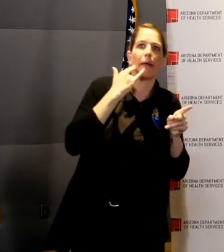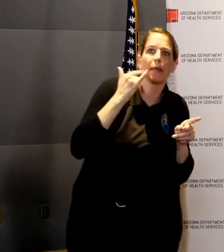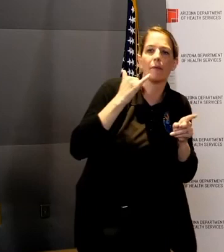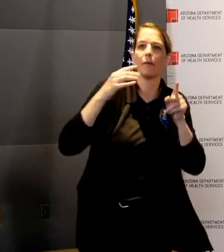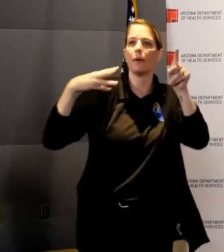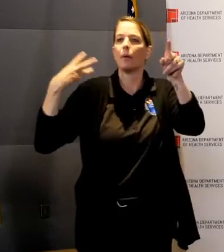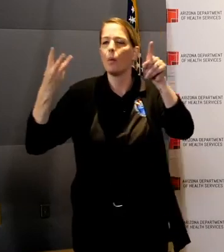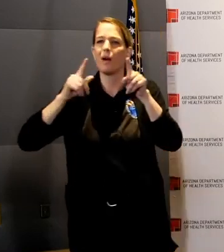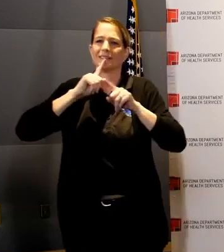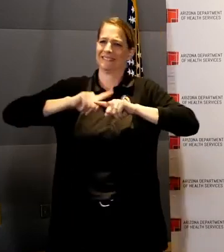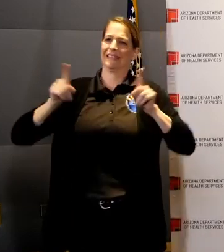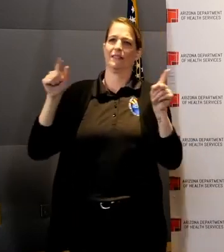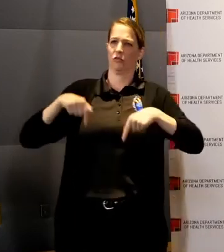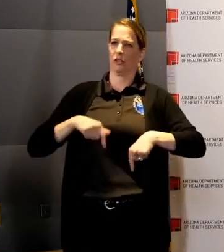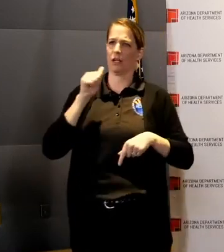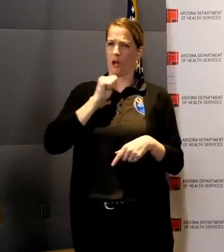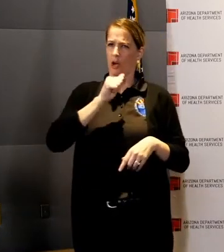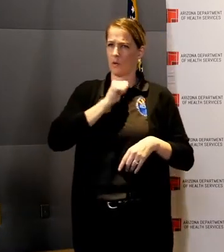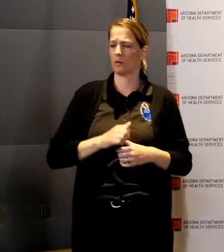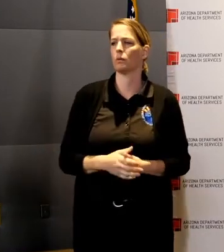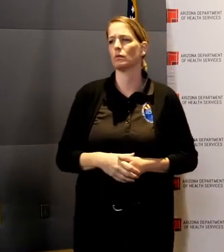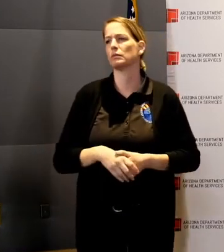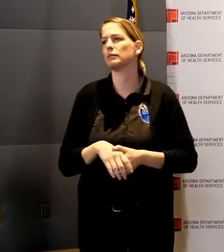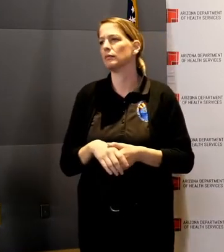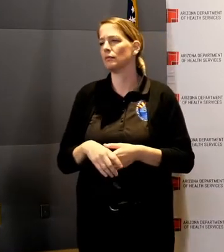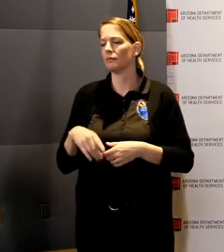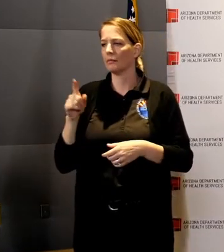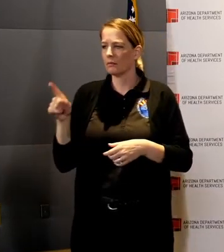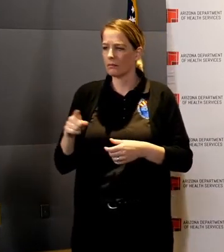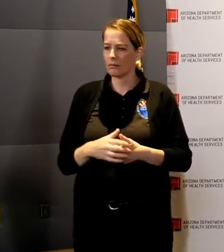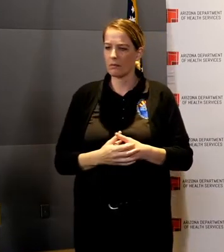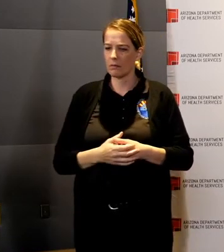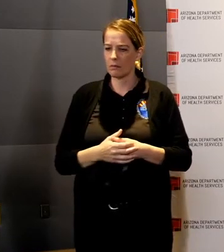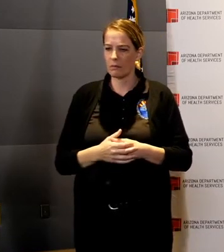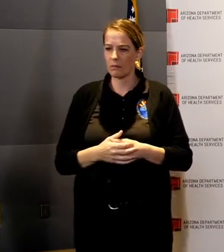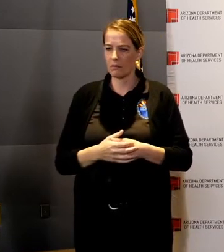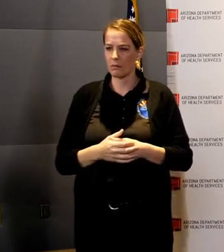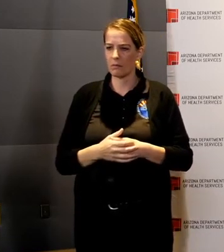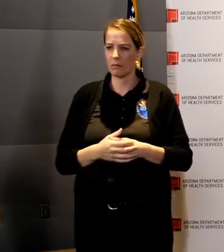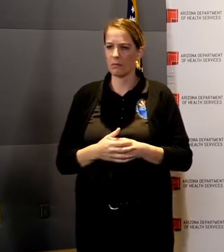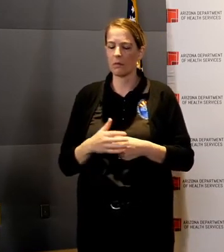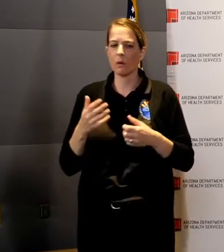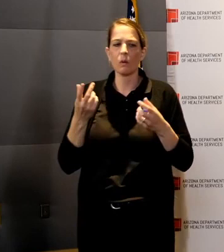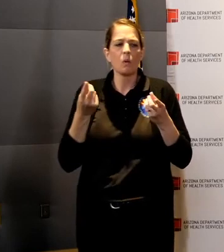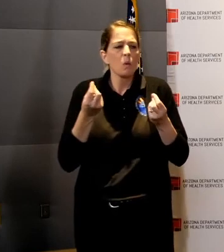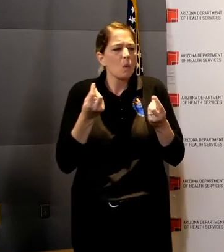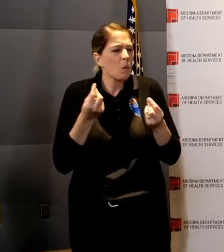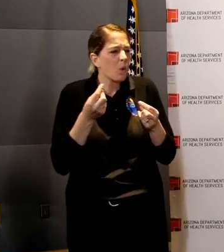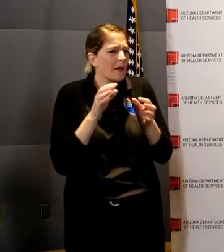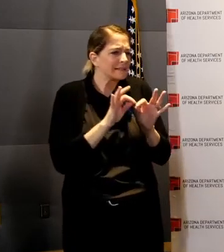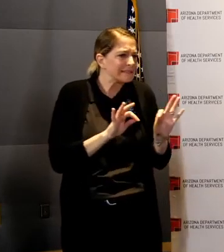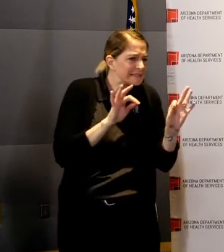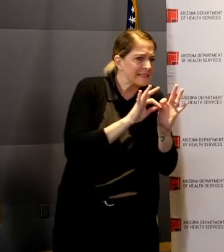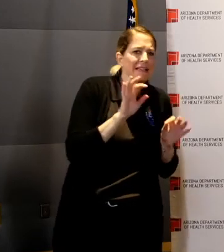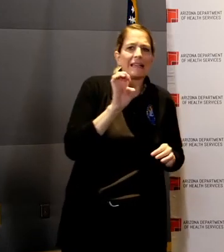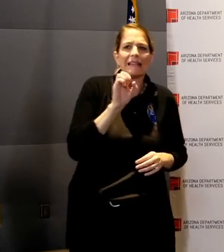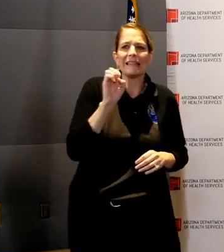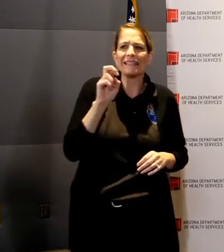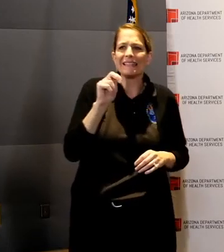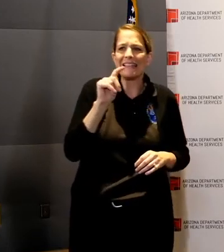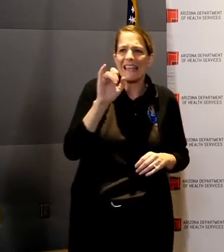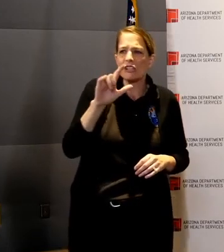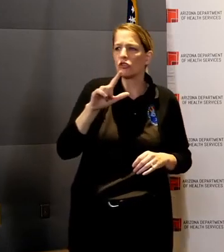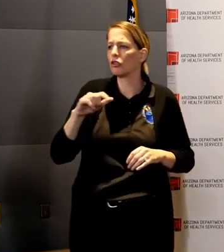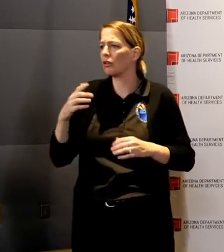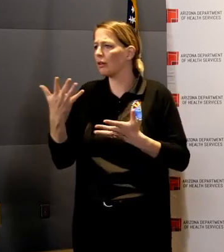are essential or not essential at this point? And how will you be outlining them in your executive order coming out? You'll see in the executive order. The executive